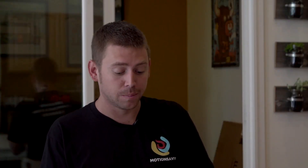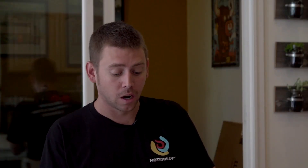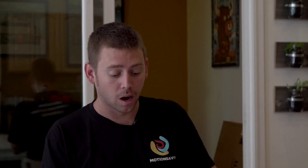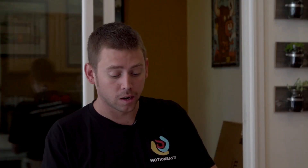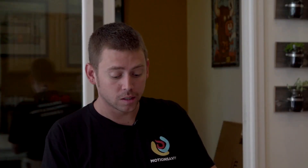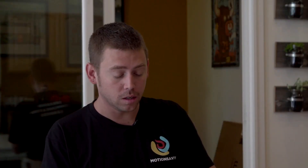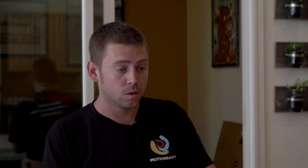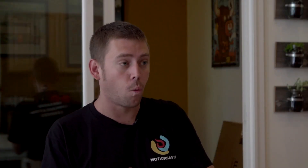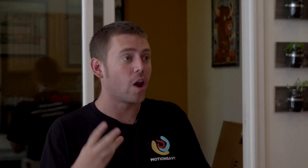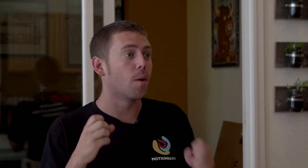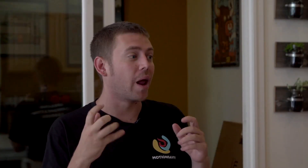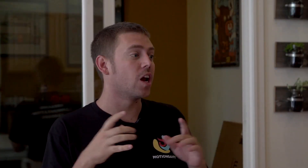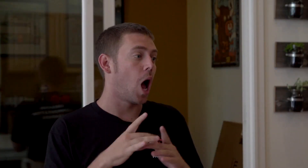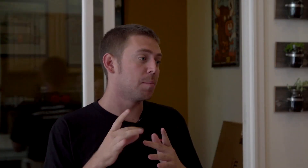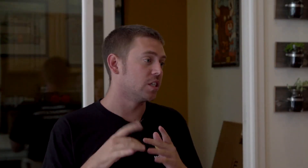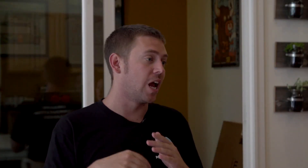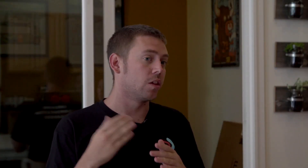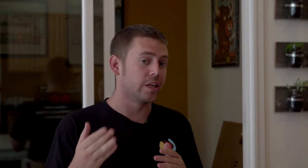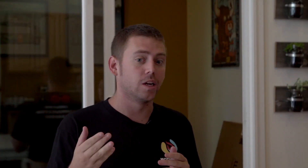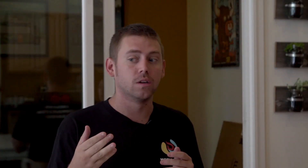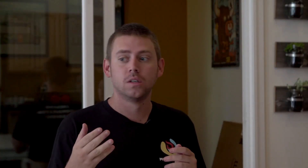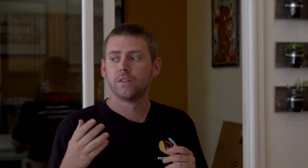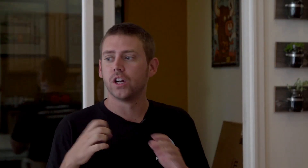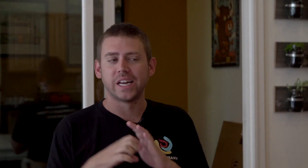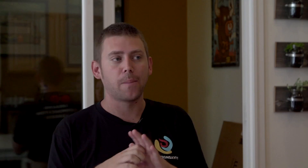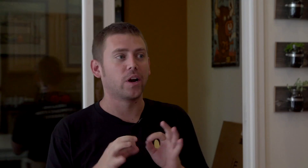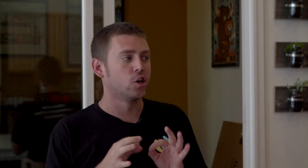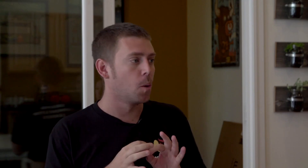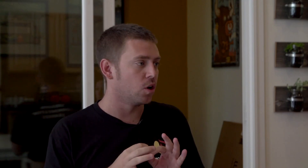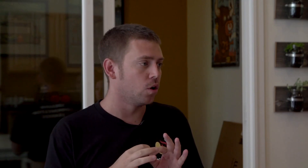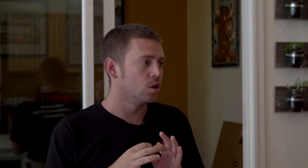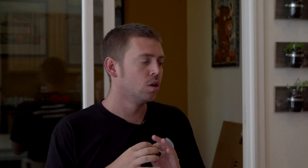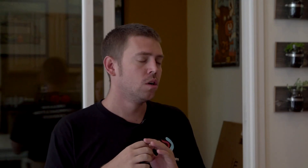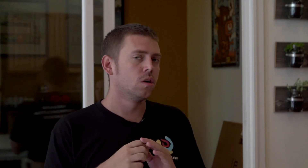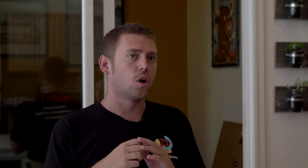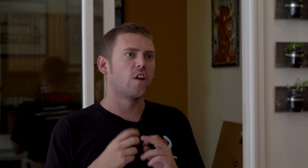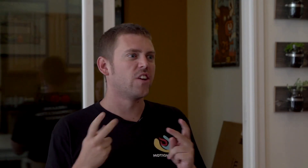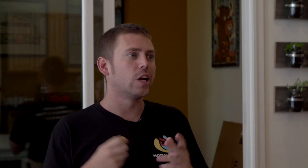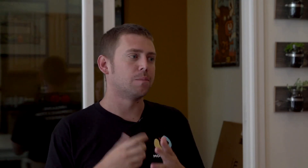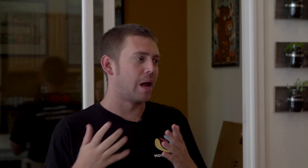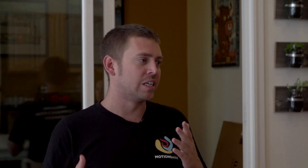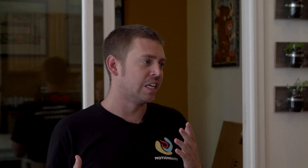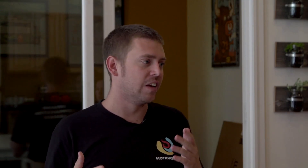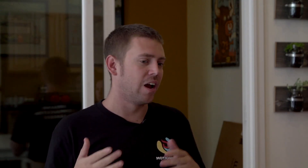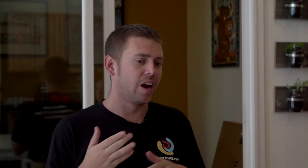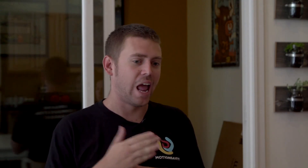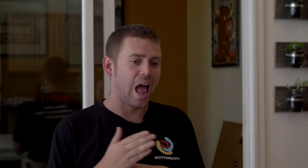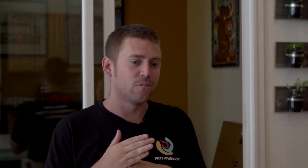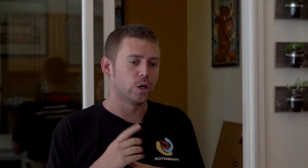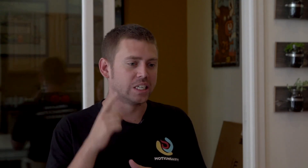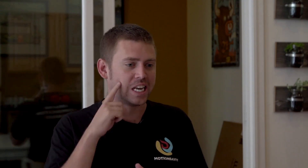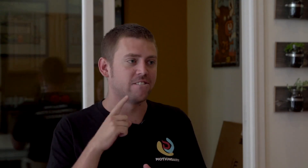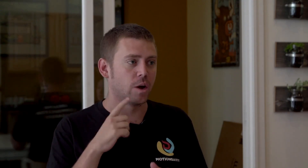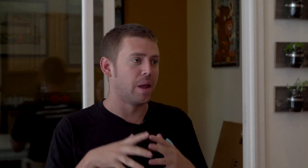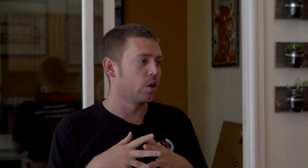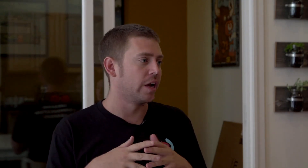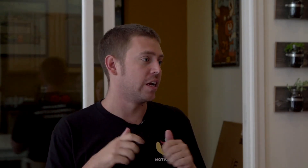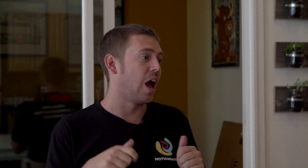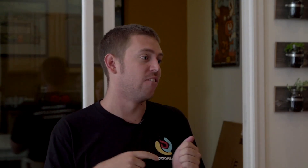is because while there are many options out there, for example interpreters, they're very expensive and the average deaf American cannot